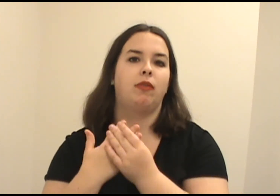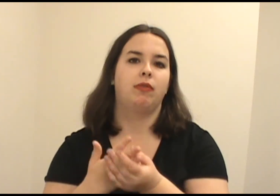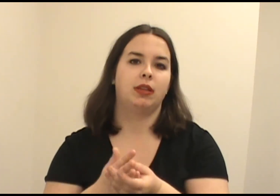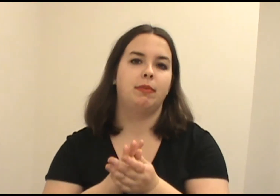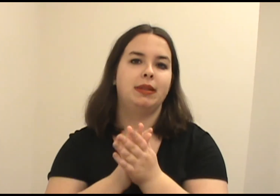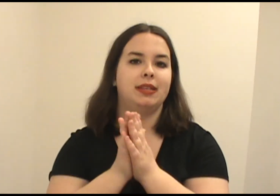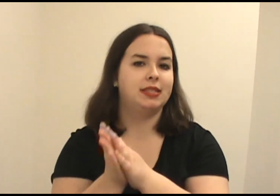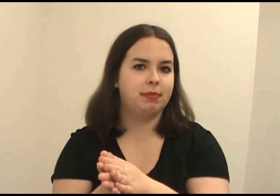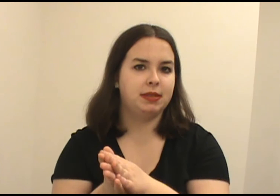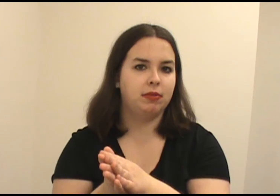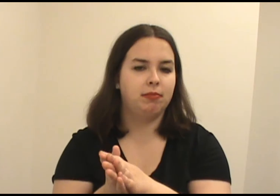for them in this episode.